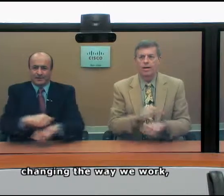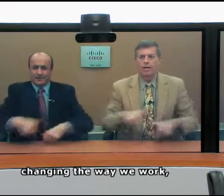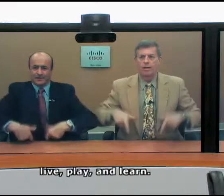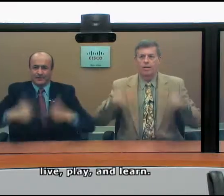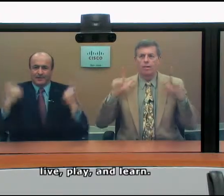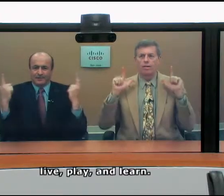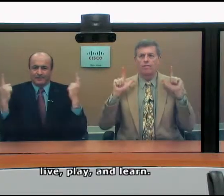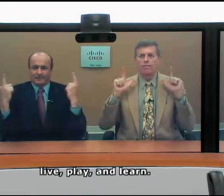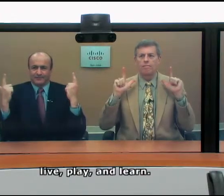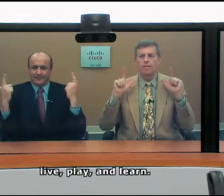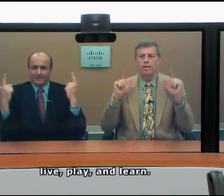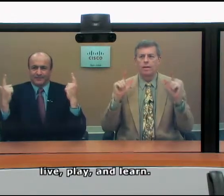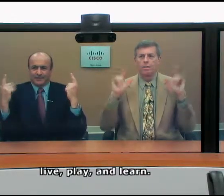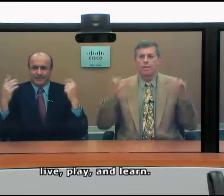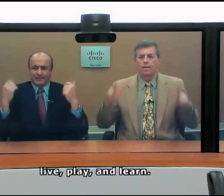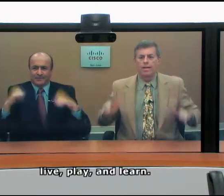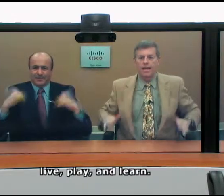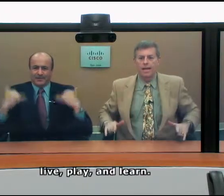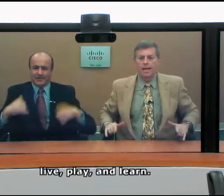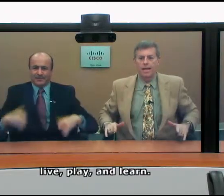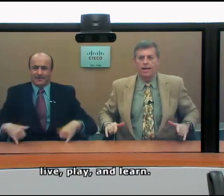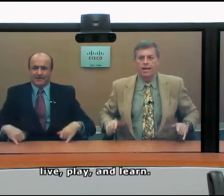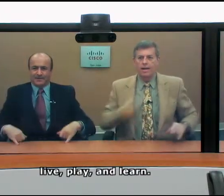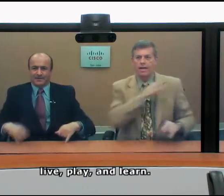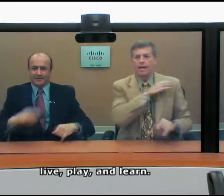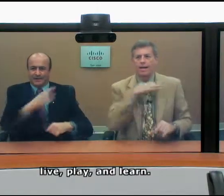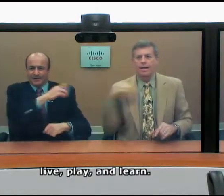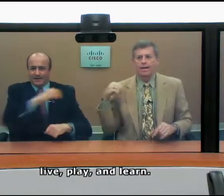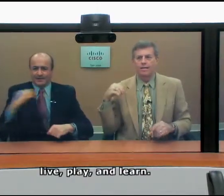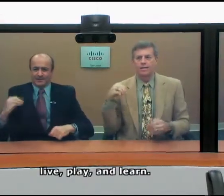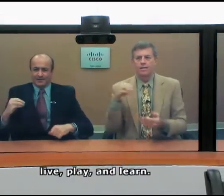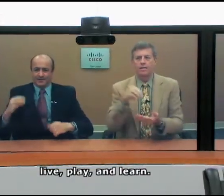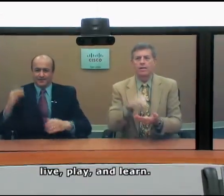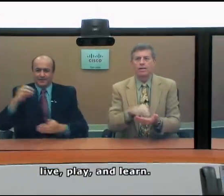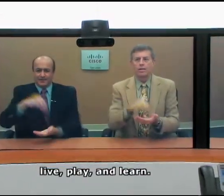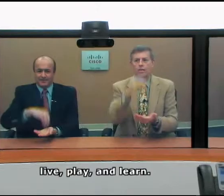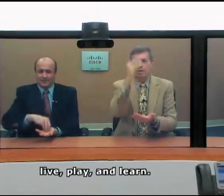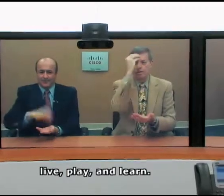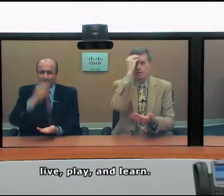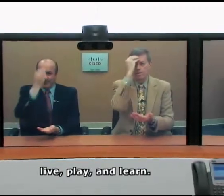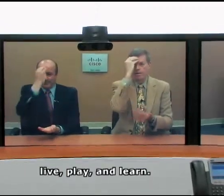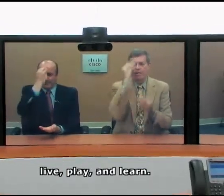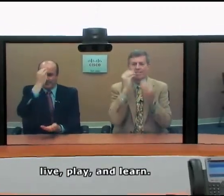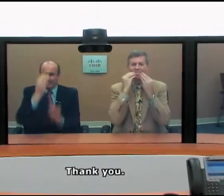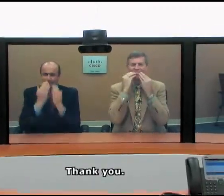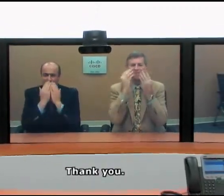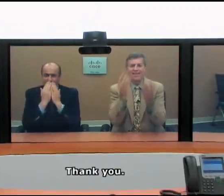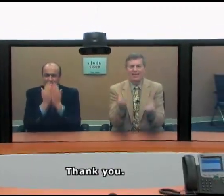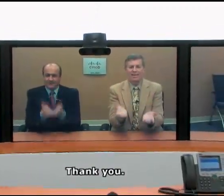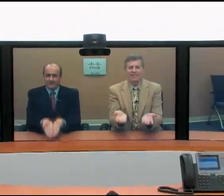live, play, and learn. Thank you.